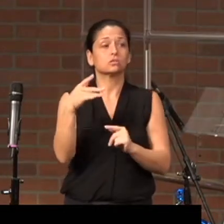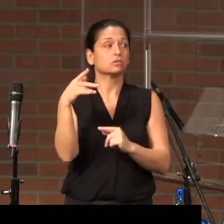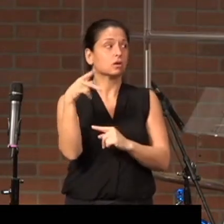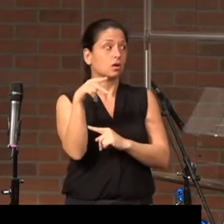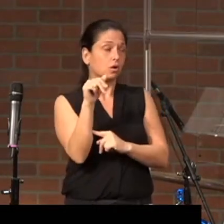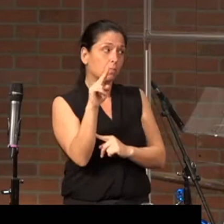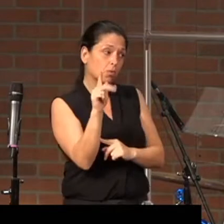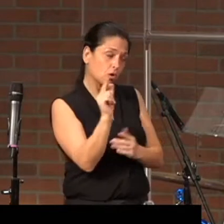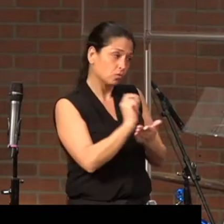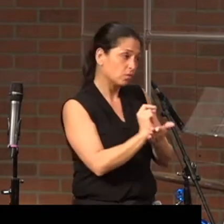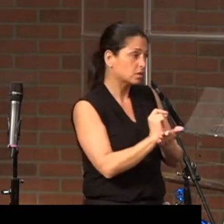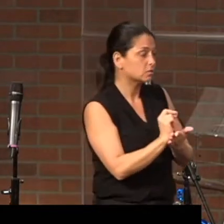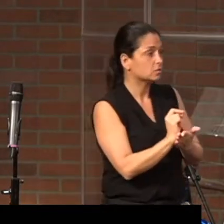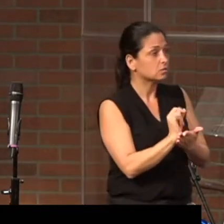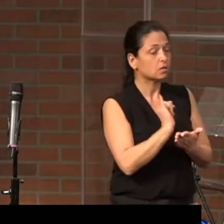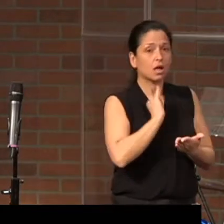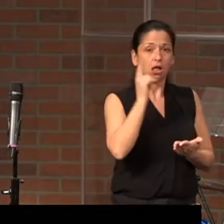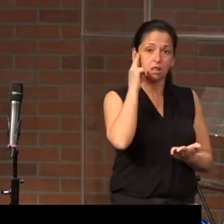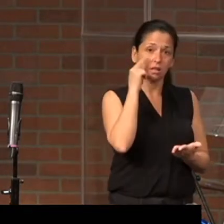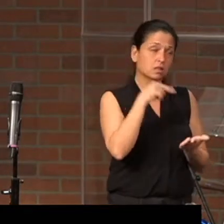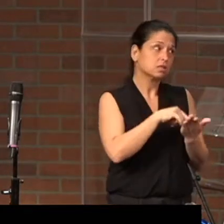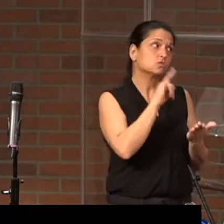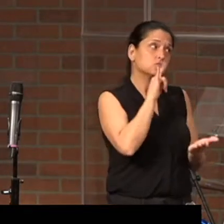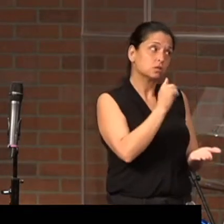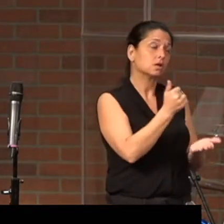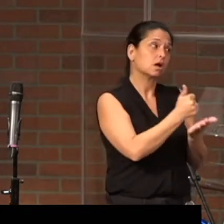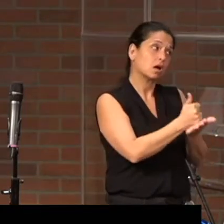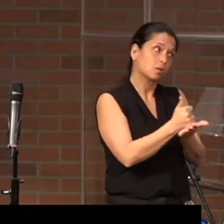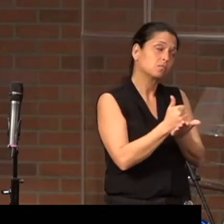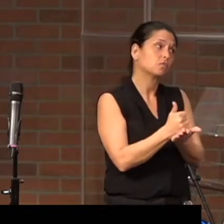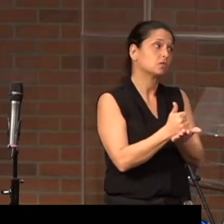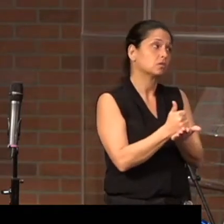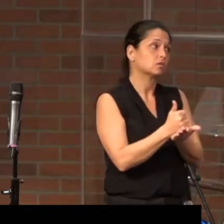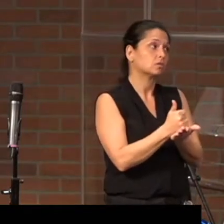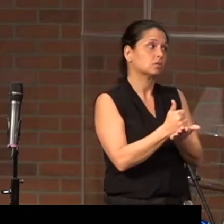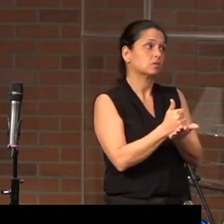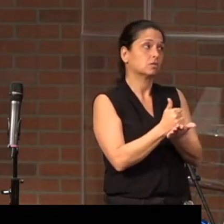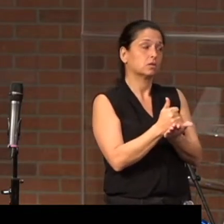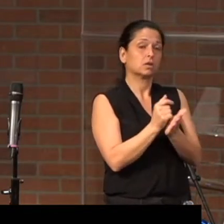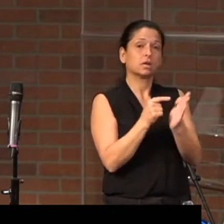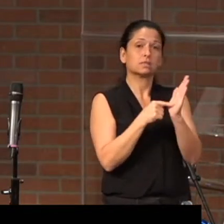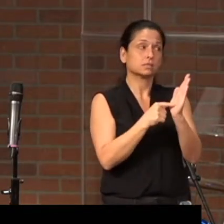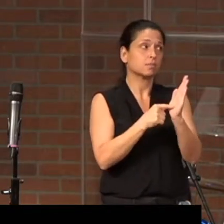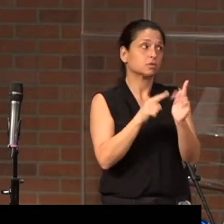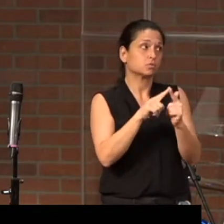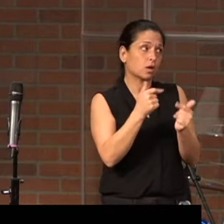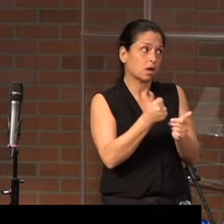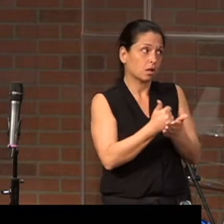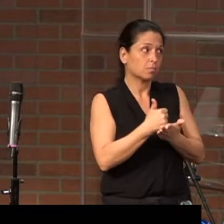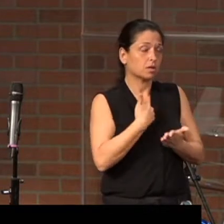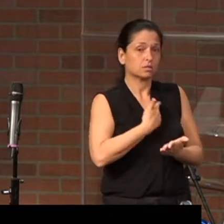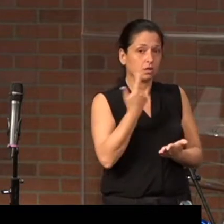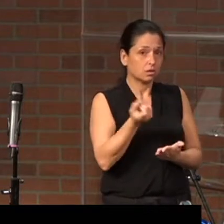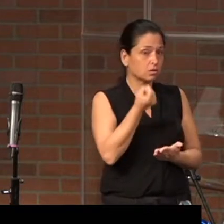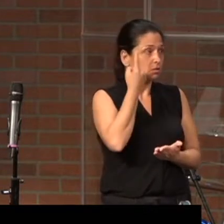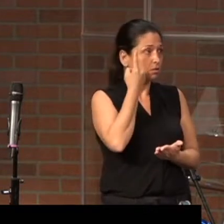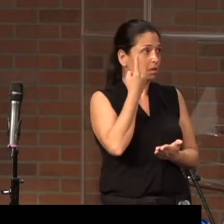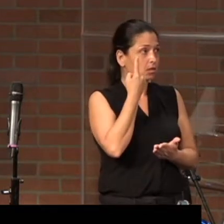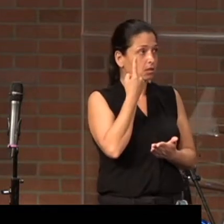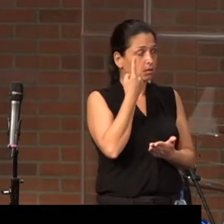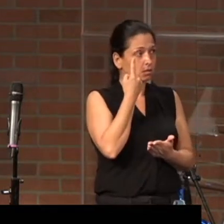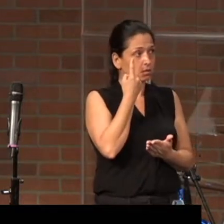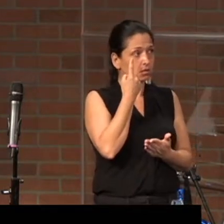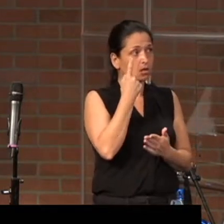Paul writes, I think this is a really helpful example to help us understand kind of the